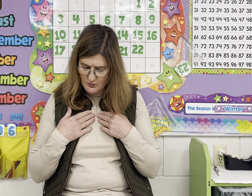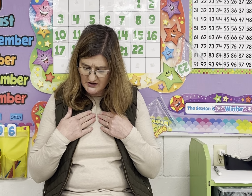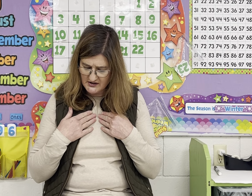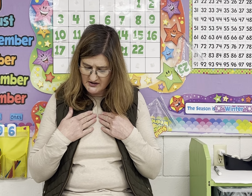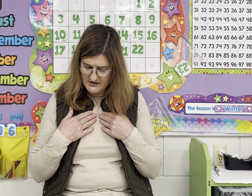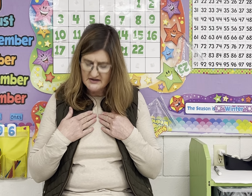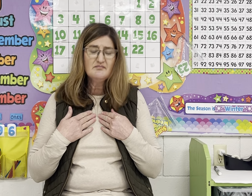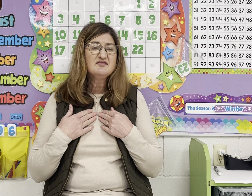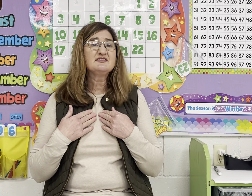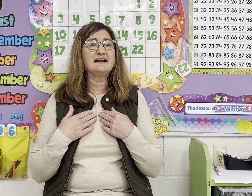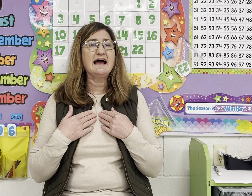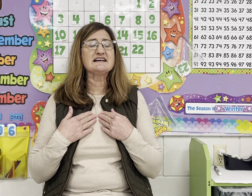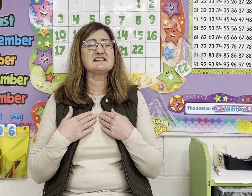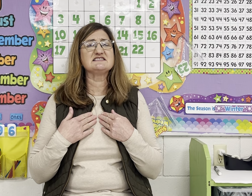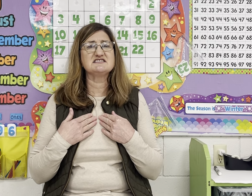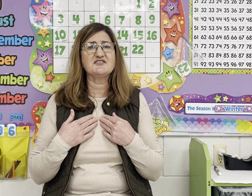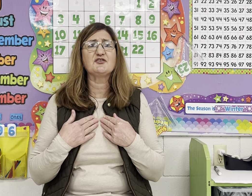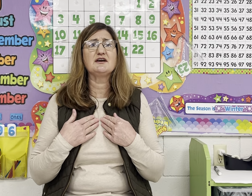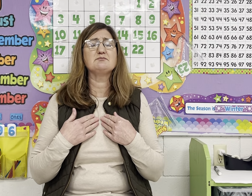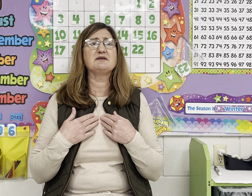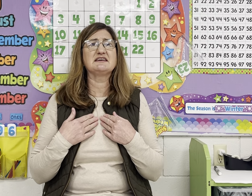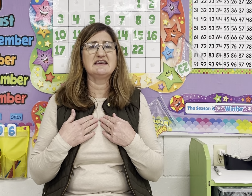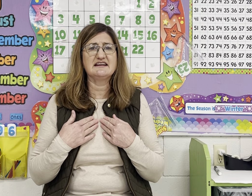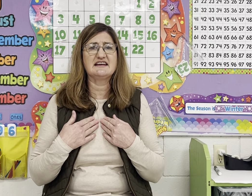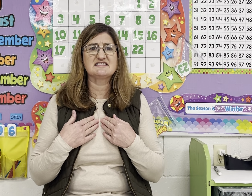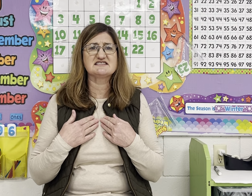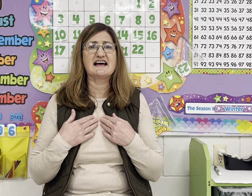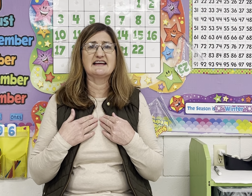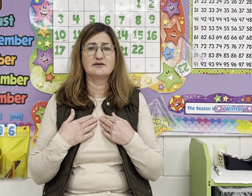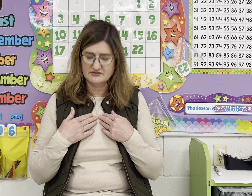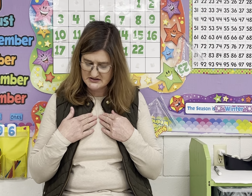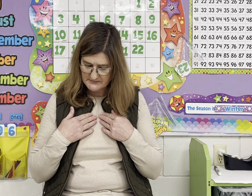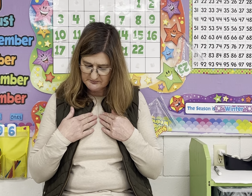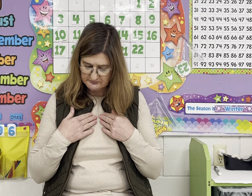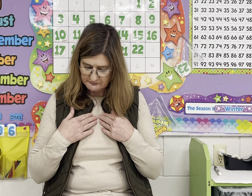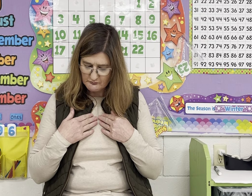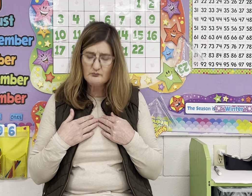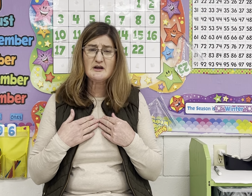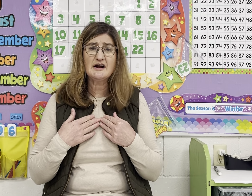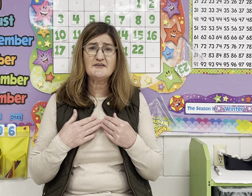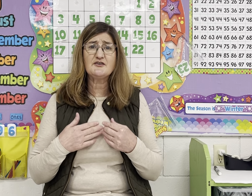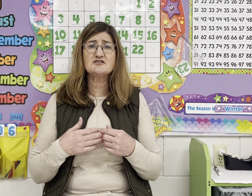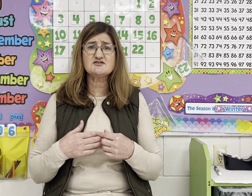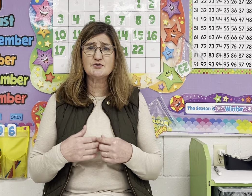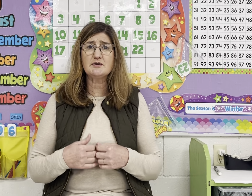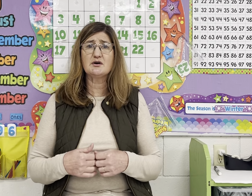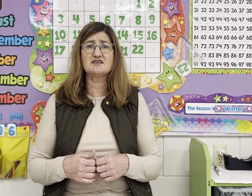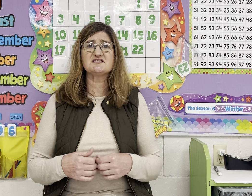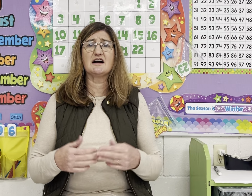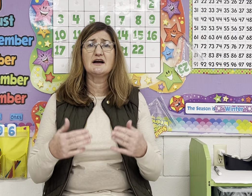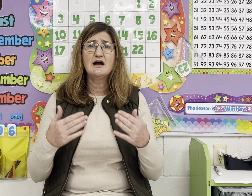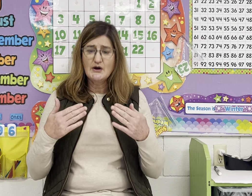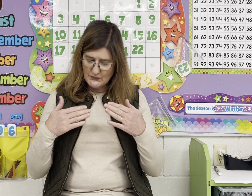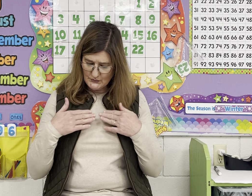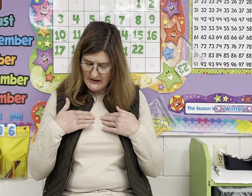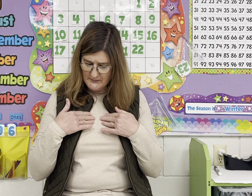word that has a different beginning sound. All right, first three words are rubber,